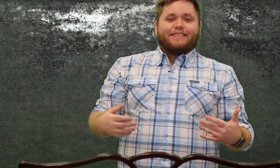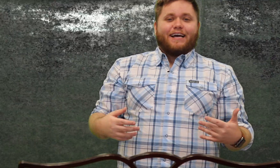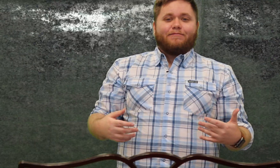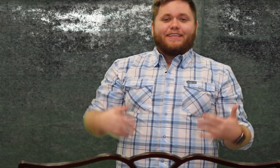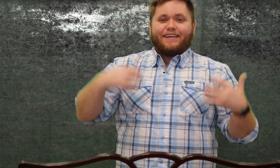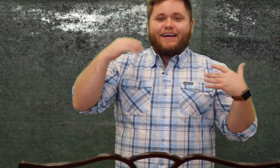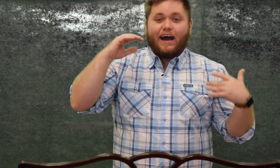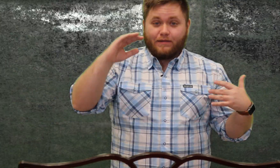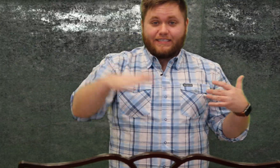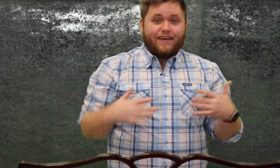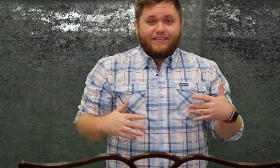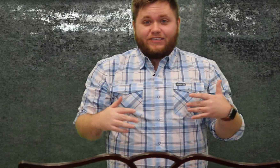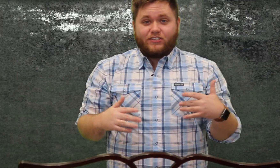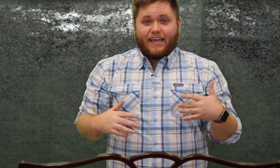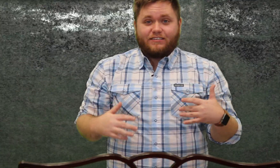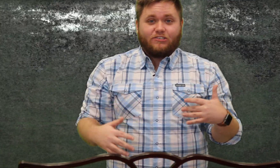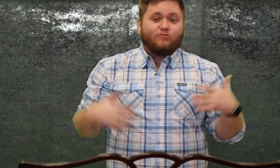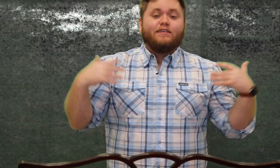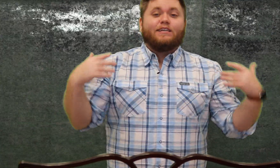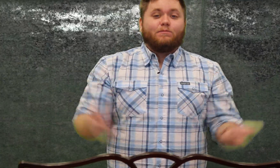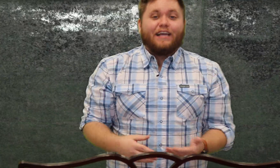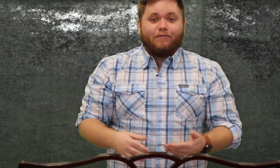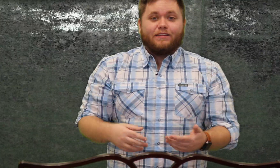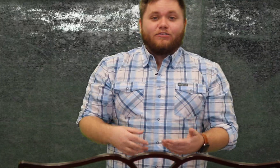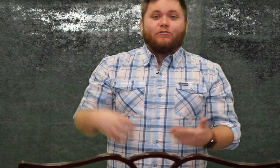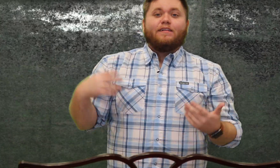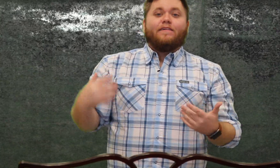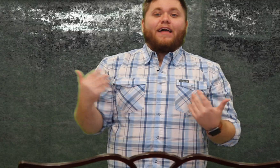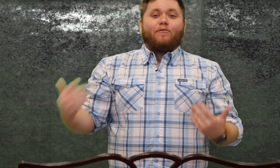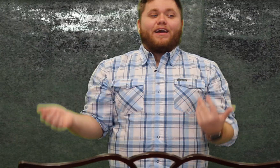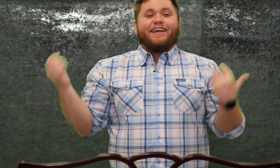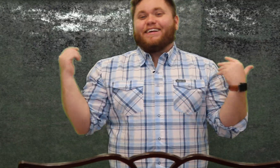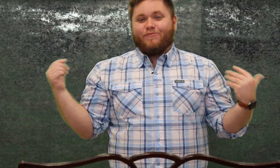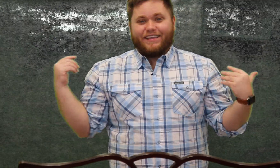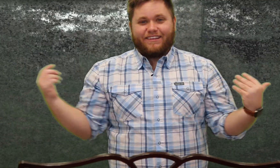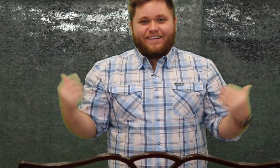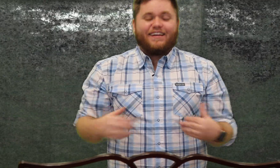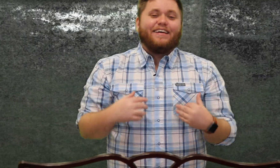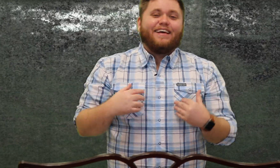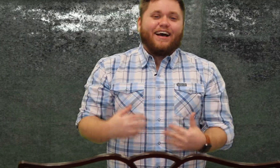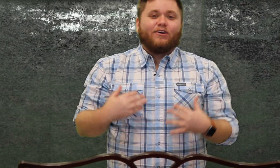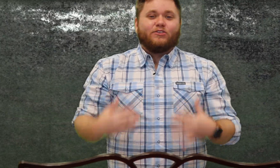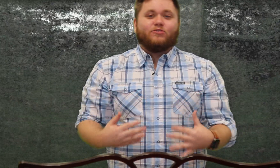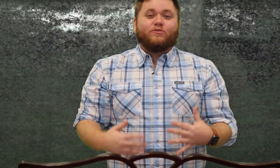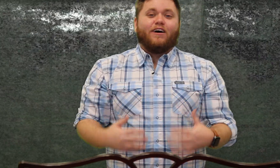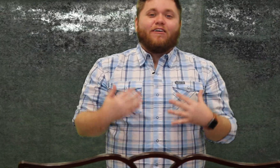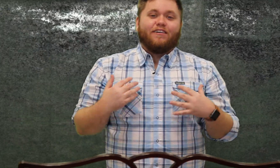excited with it i'm excited to teach this game to you to play it with you that way we can learn how to do our